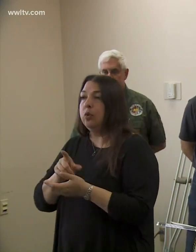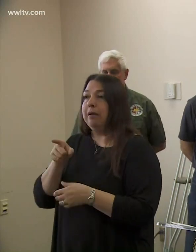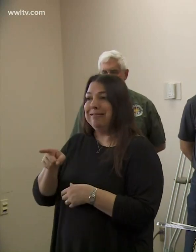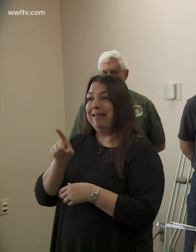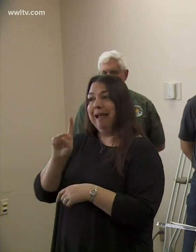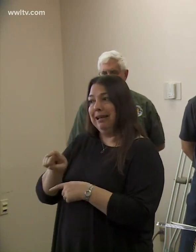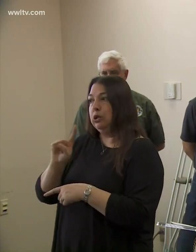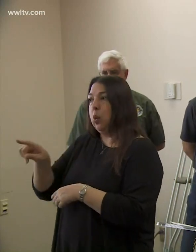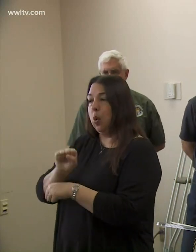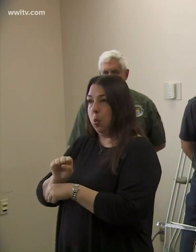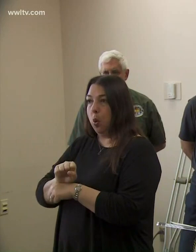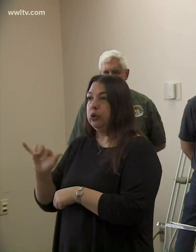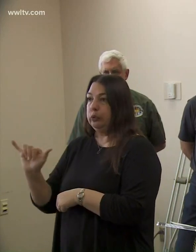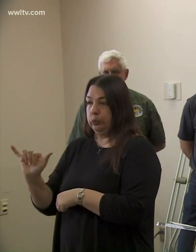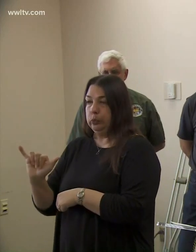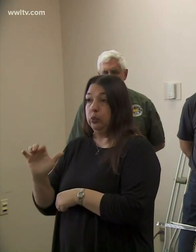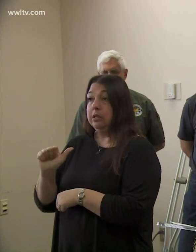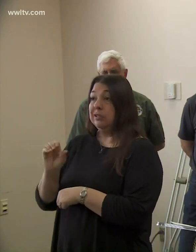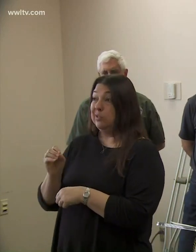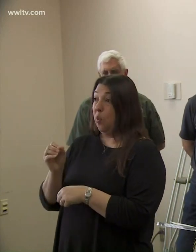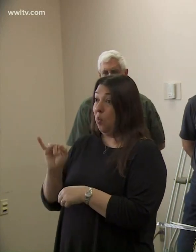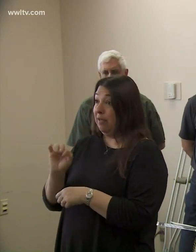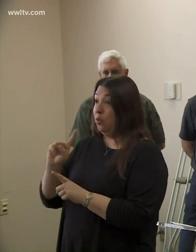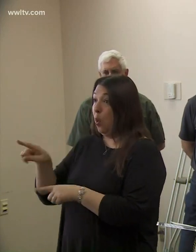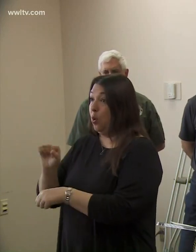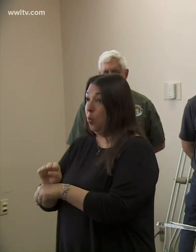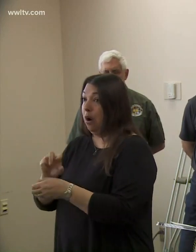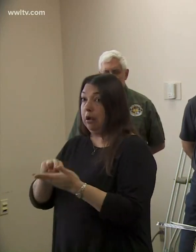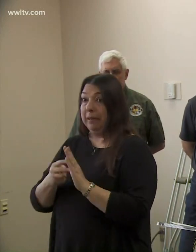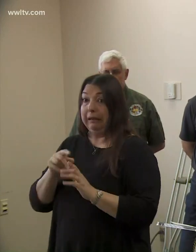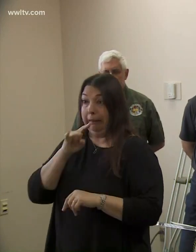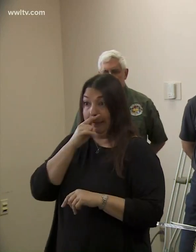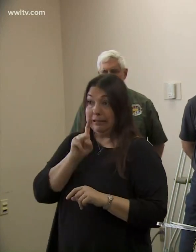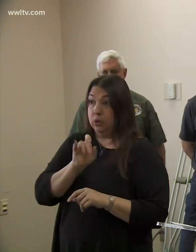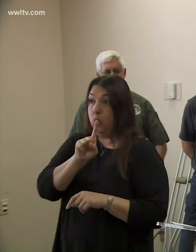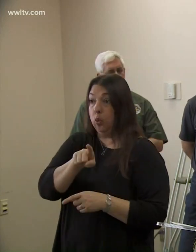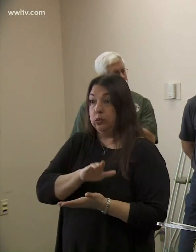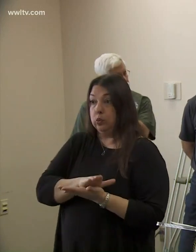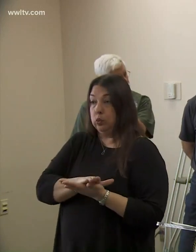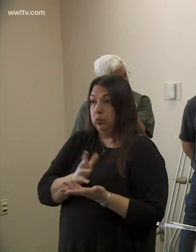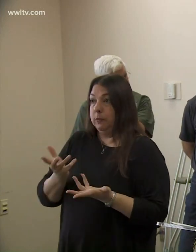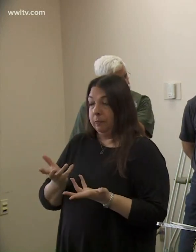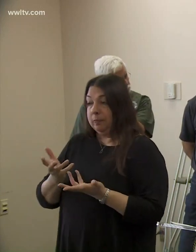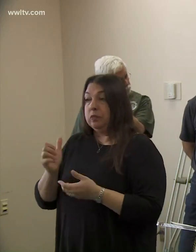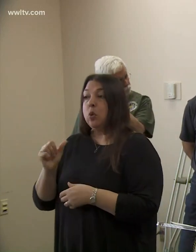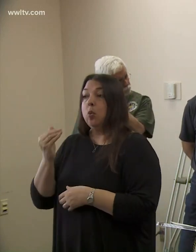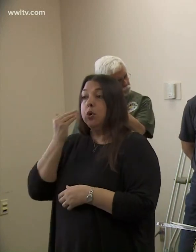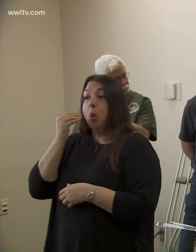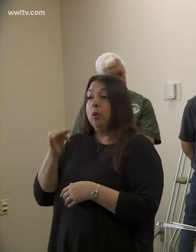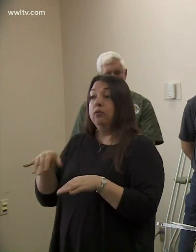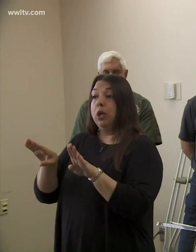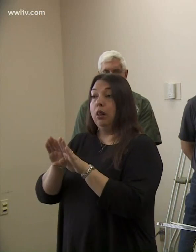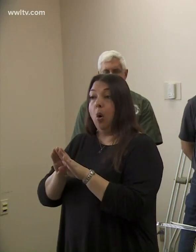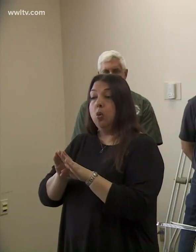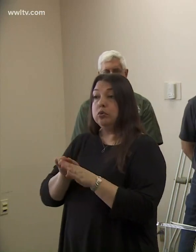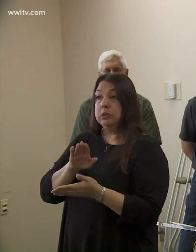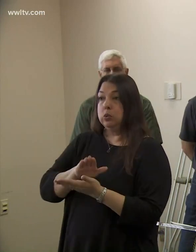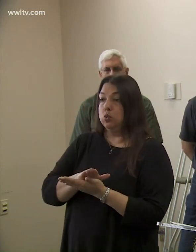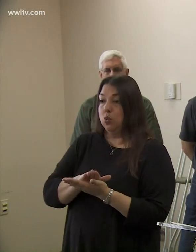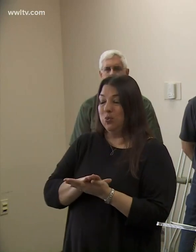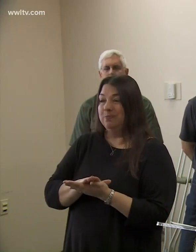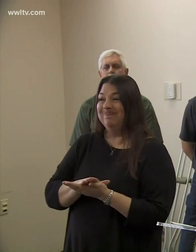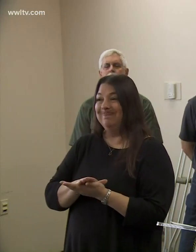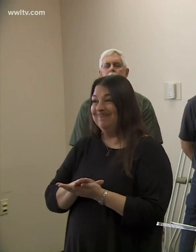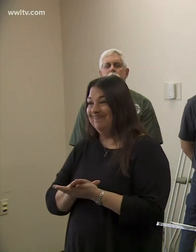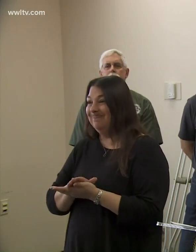they need to be at work every day. And so in order to be at work, uh, their kids need to be at school. Uh, we also knew that if we close the doors to our schools,